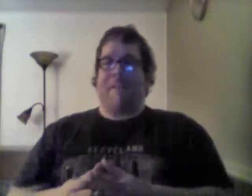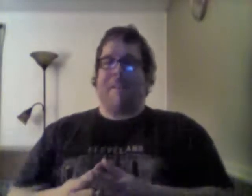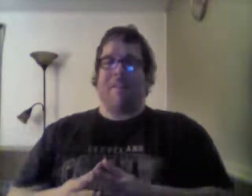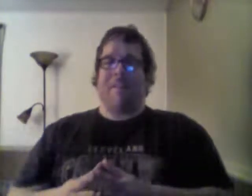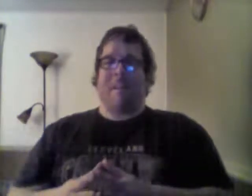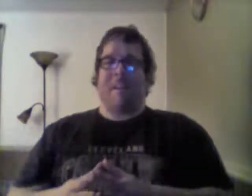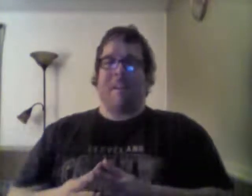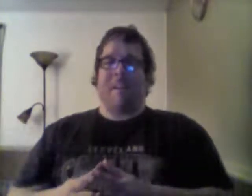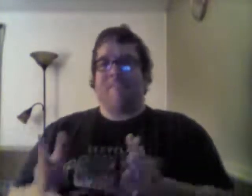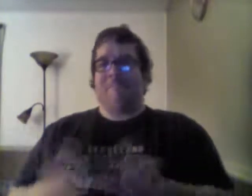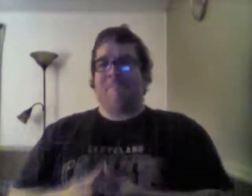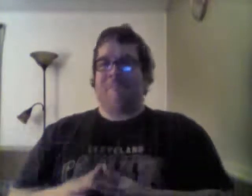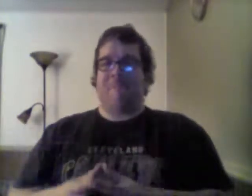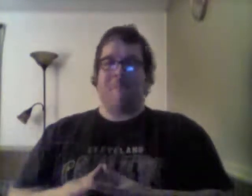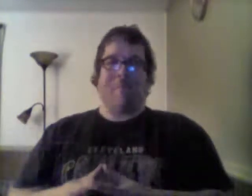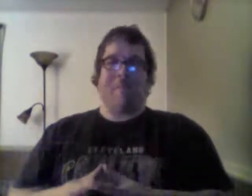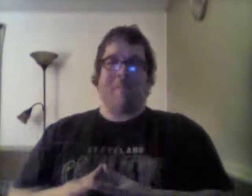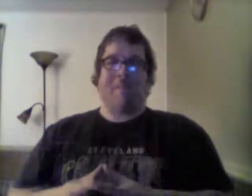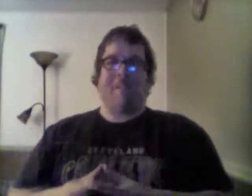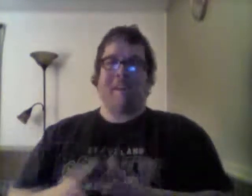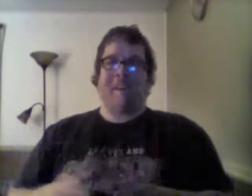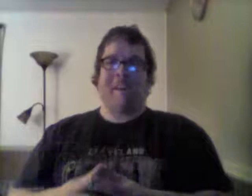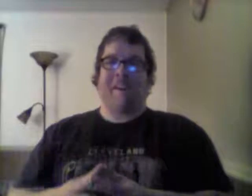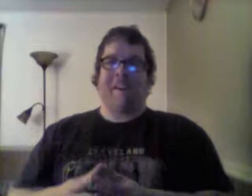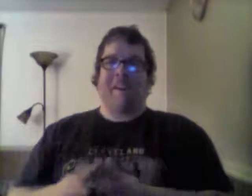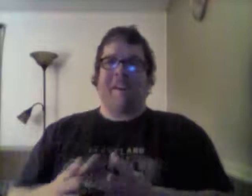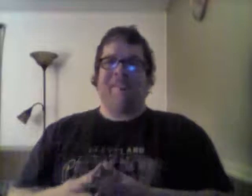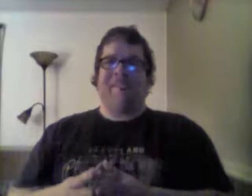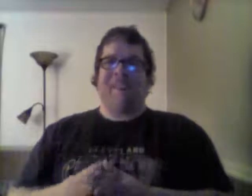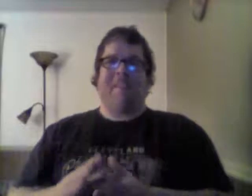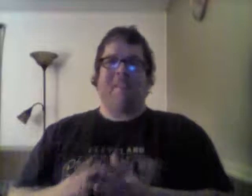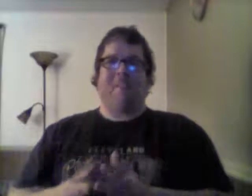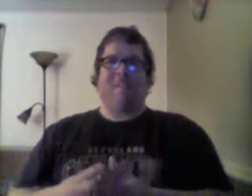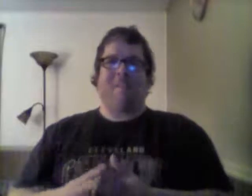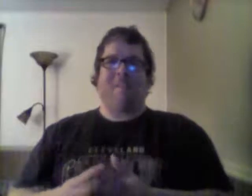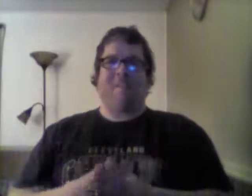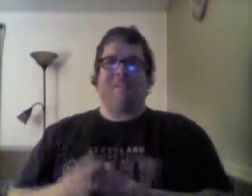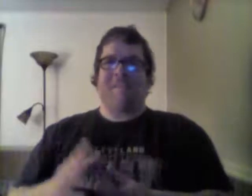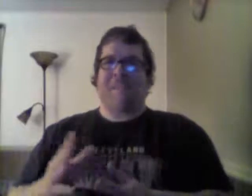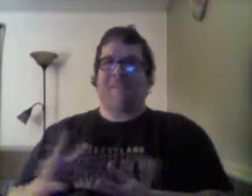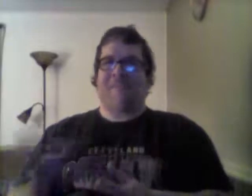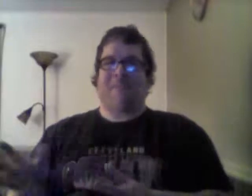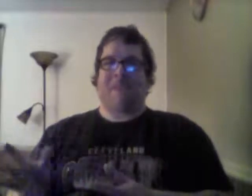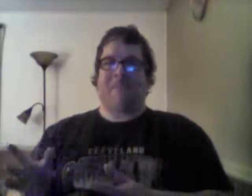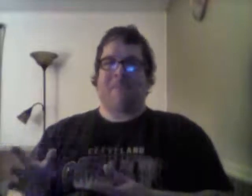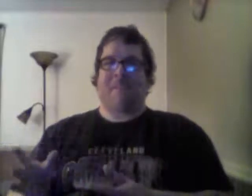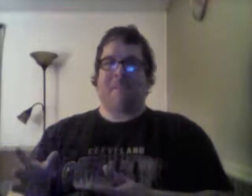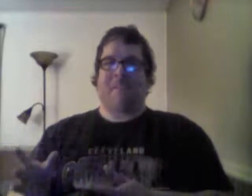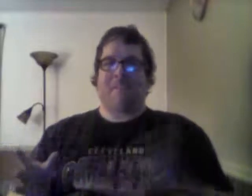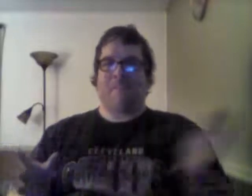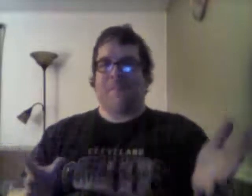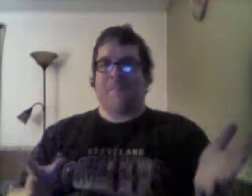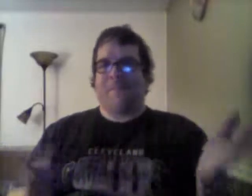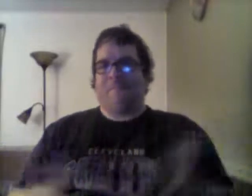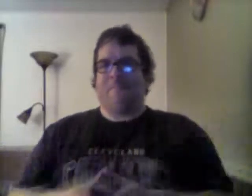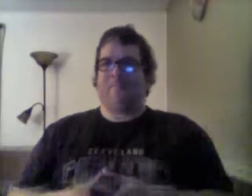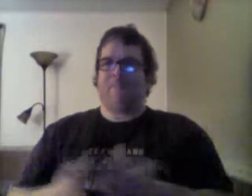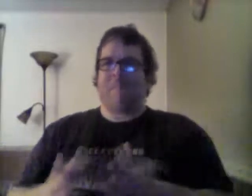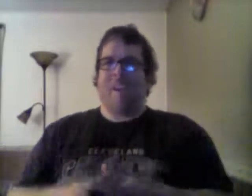VHS99. I'm sure it'll be fun. It hasn't been getting as good reviews as, like, VHS94. But, yeah.